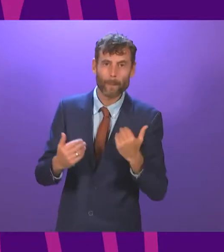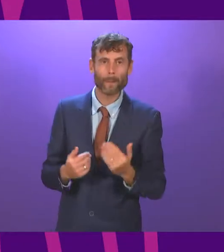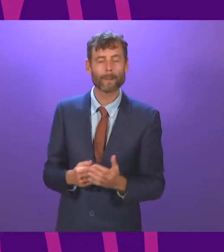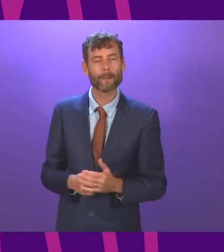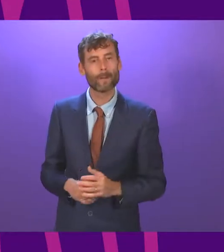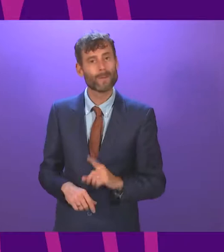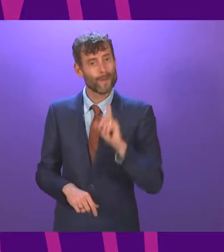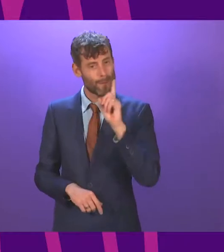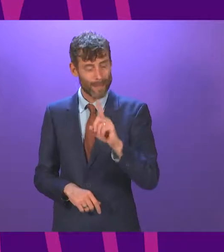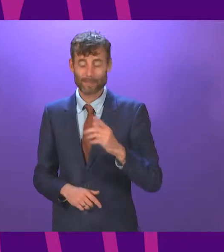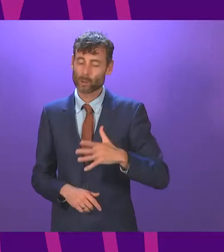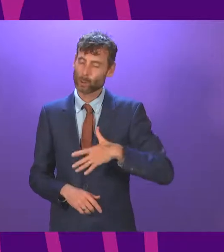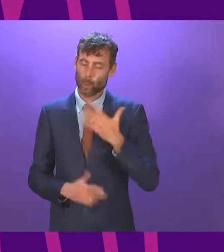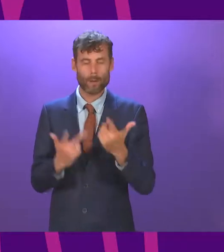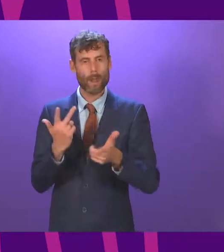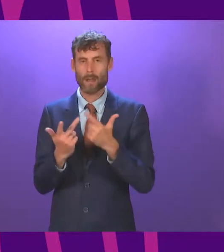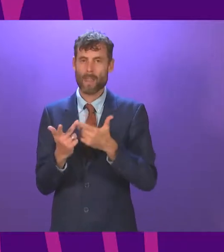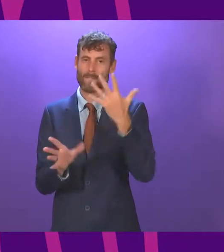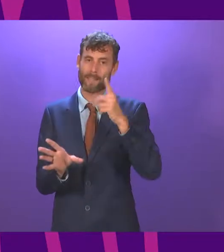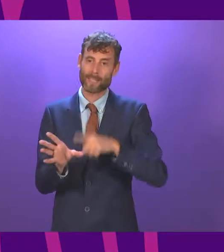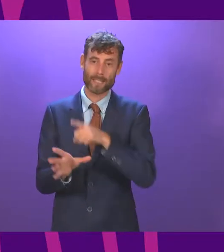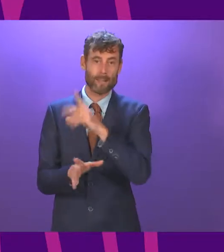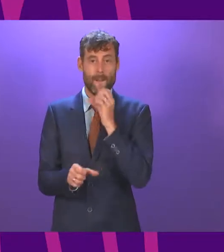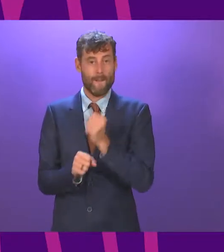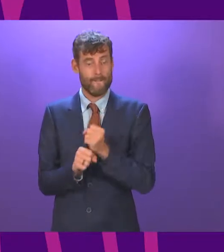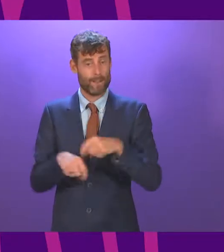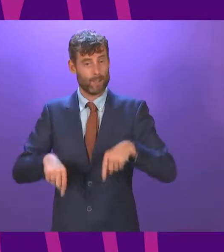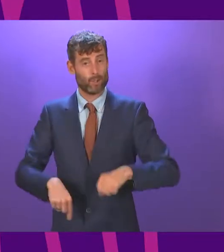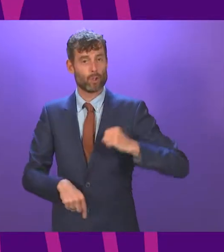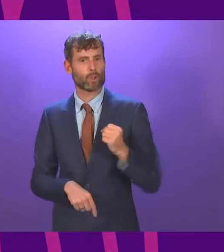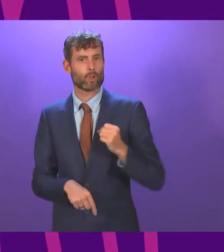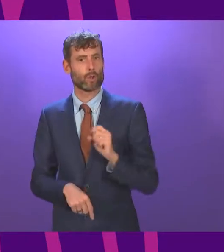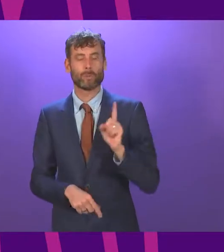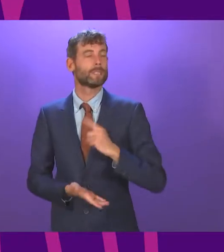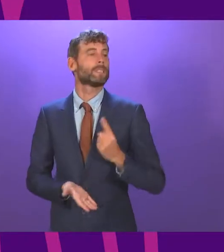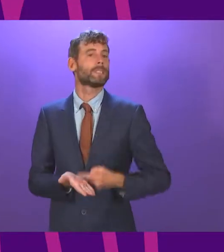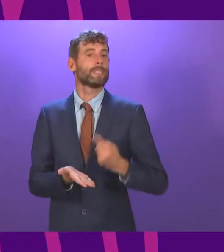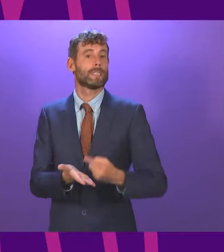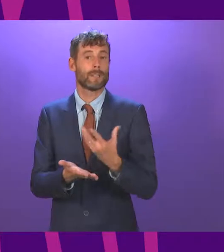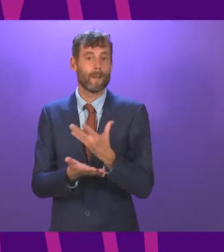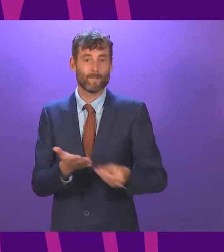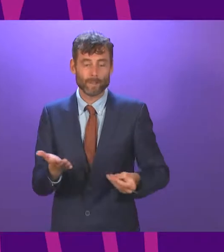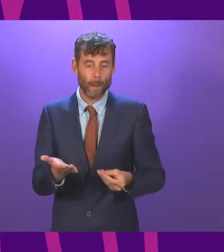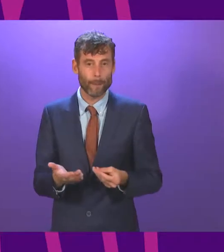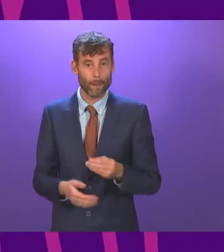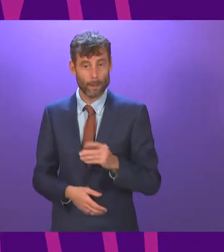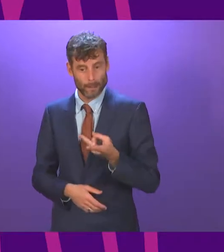But if we have another five years of governance in Scotland in which decisions such as doubling the Scottish child payment or